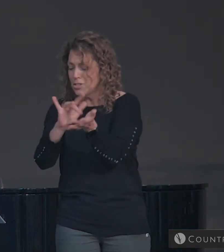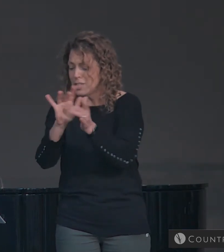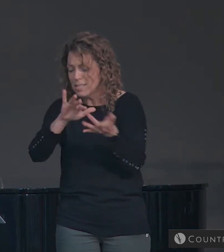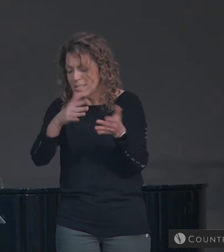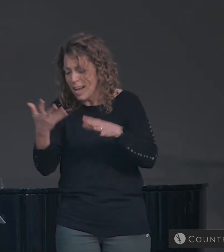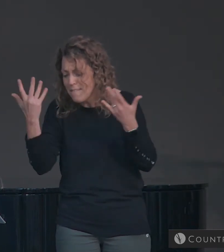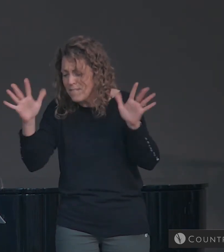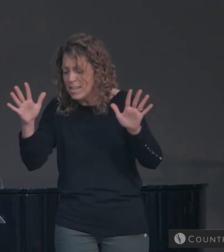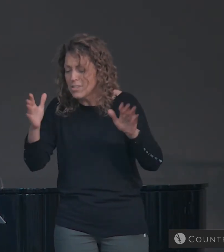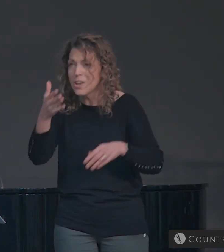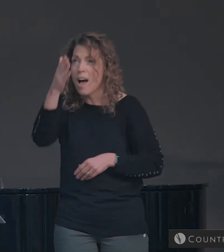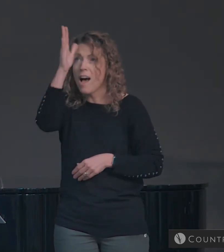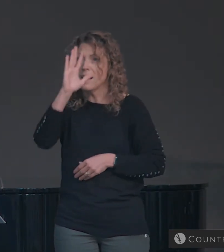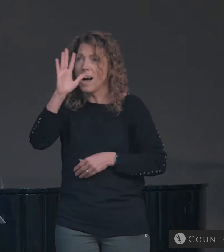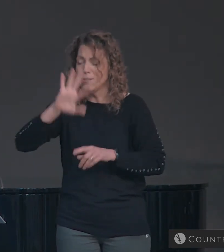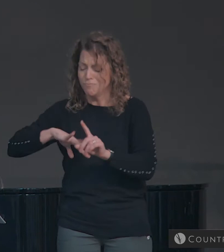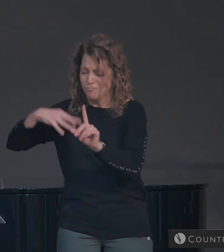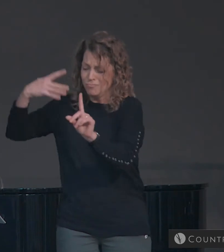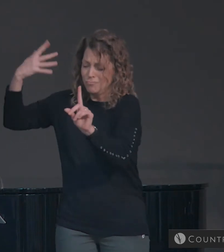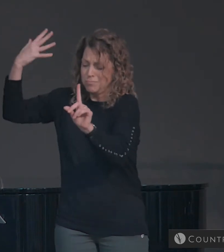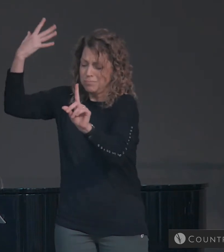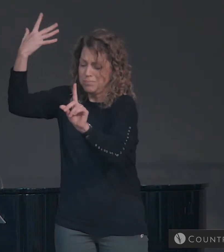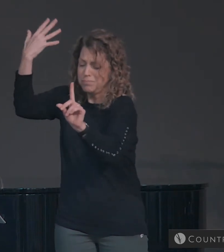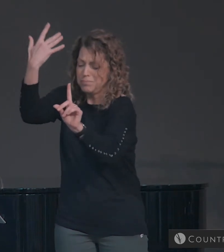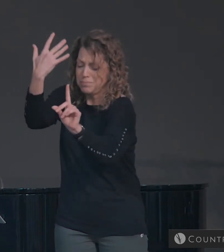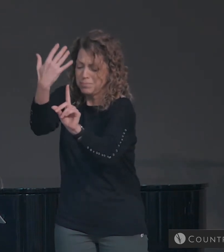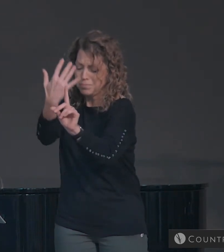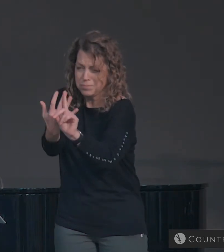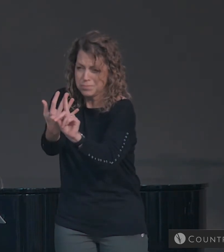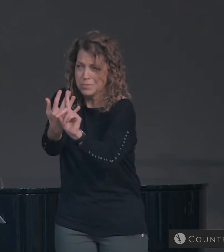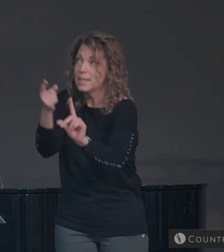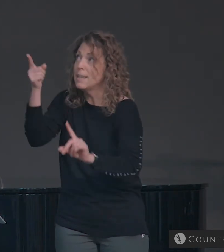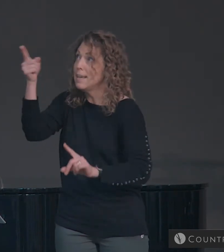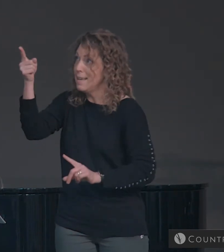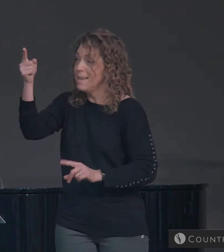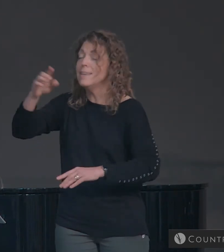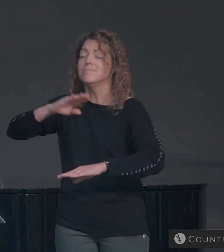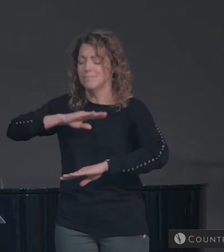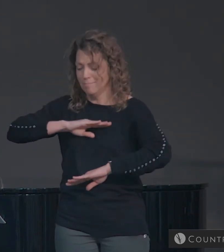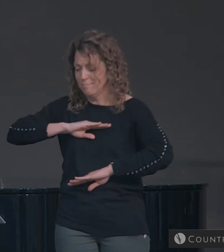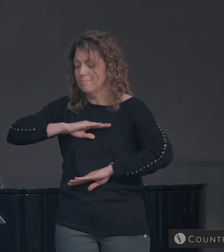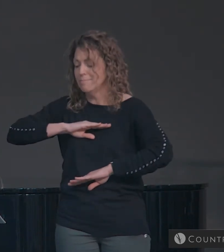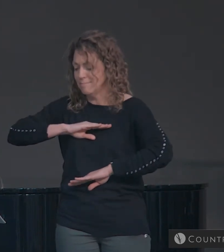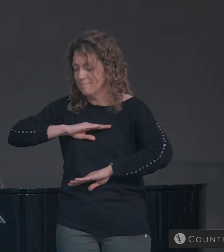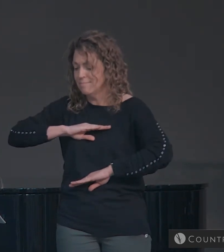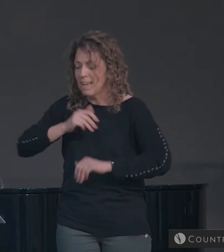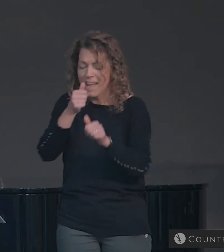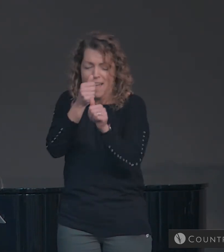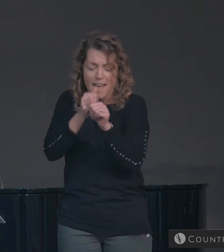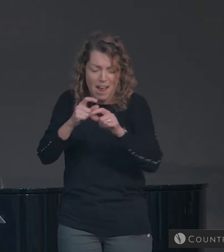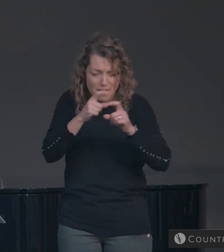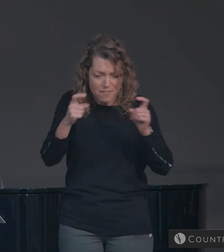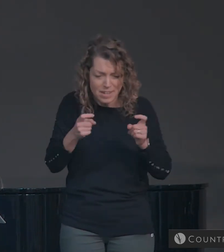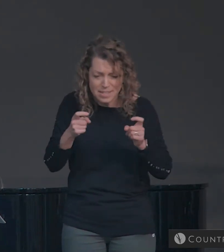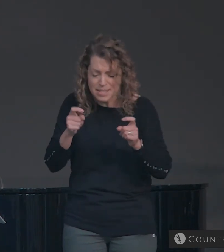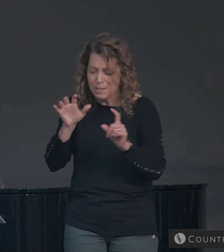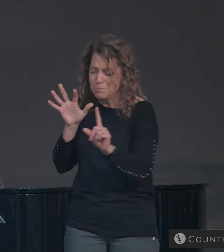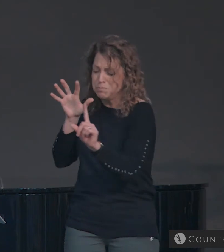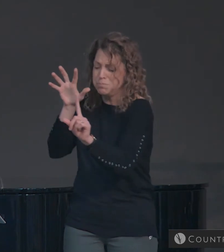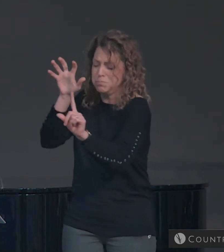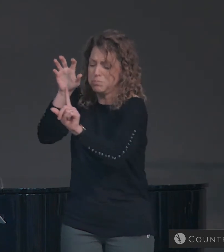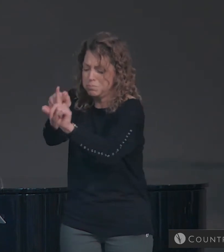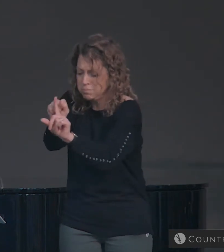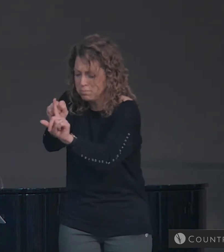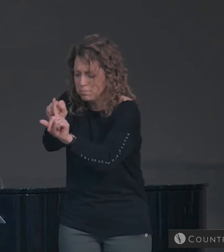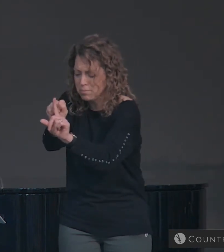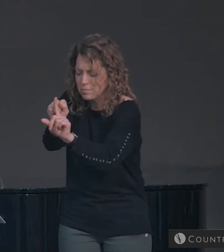Jesus died, the wrath of God was satisfied. For every